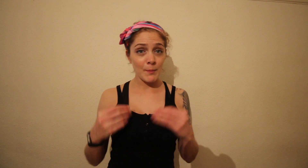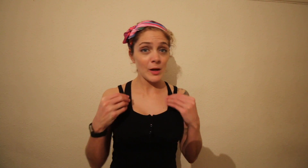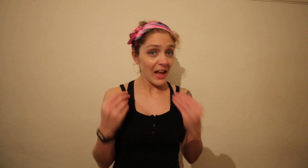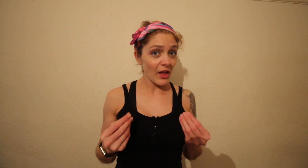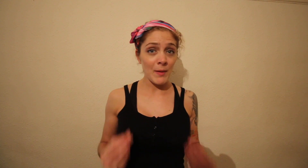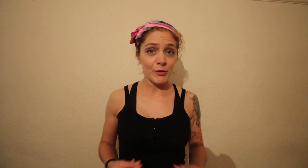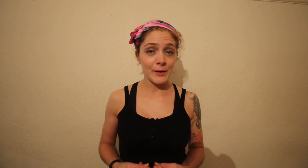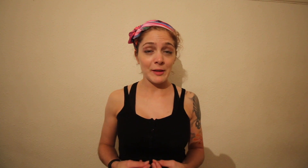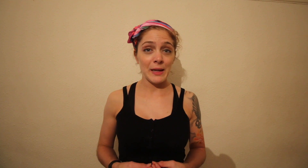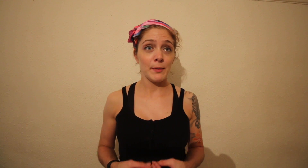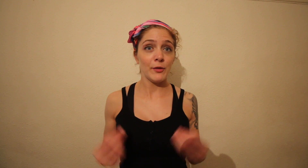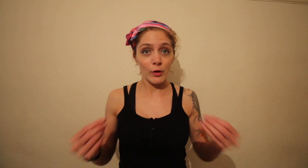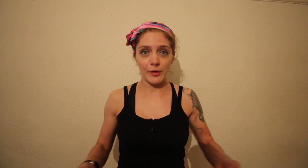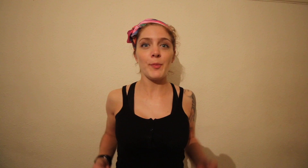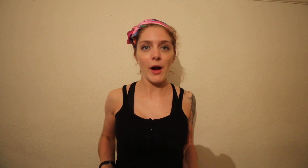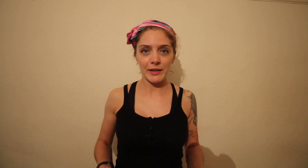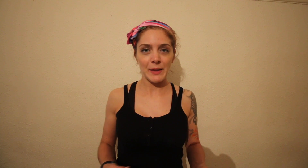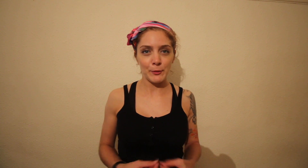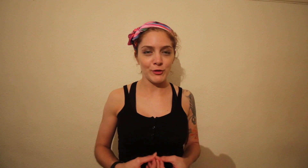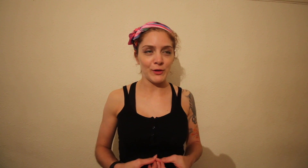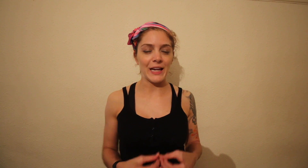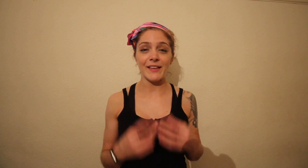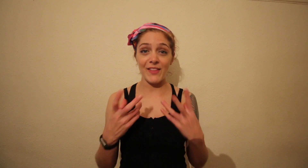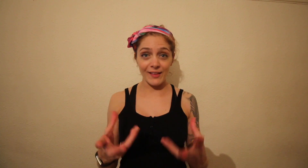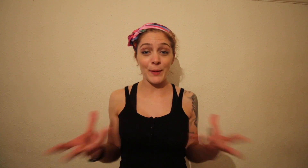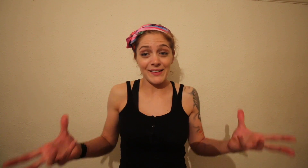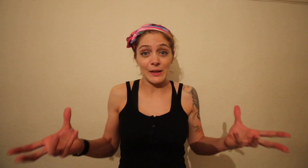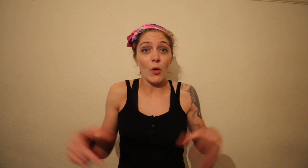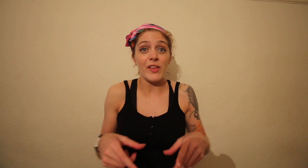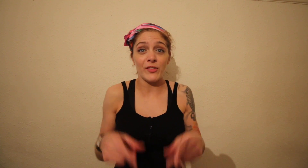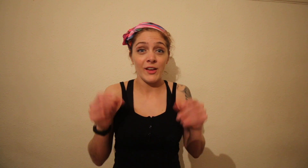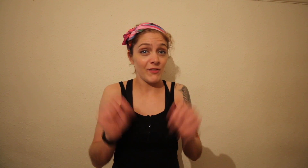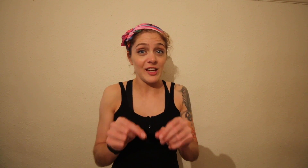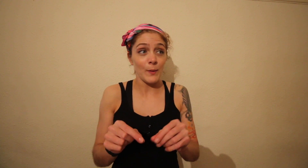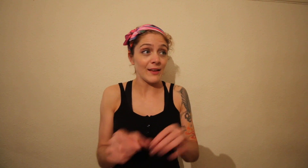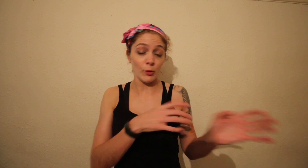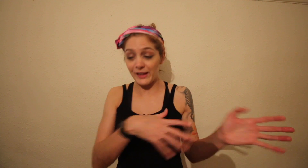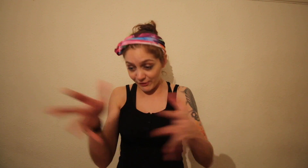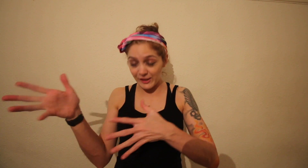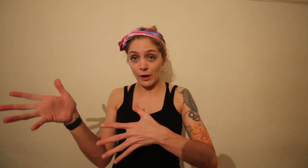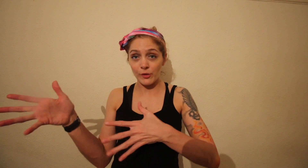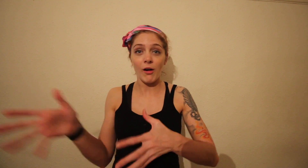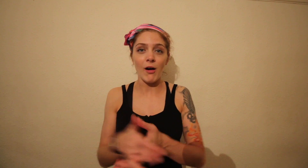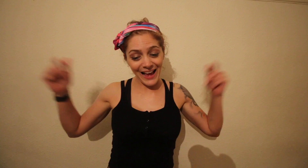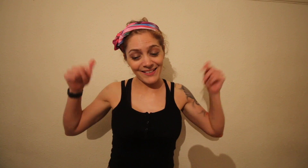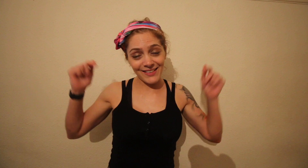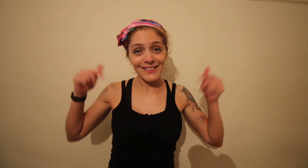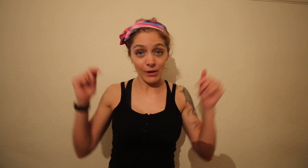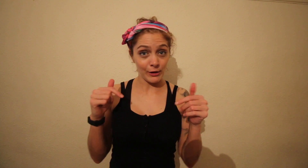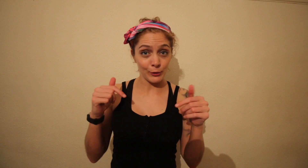I'm glad that I'm influencing people and sort of inspiring people to do things and that's basically what this video is or these videos are. As this title